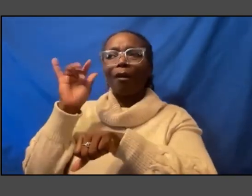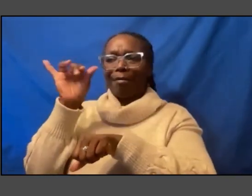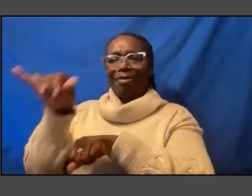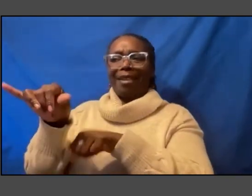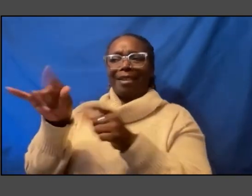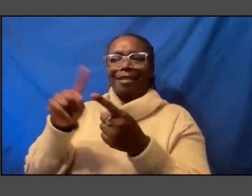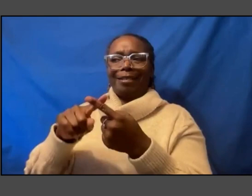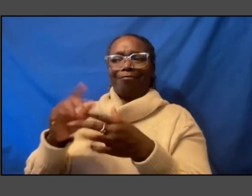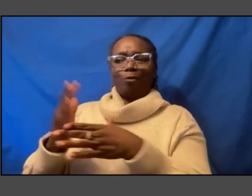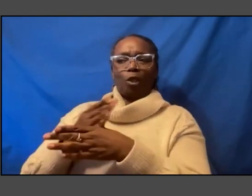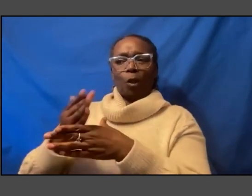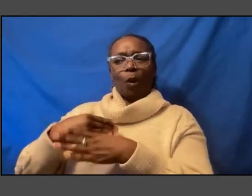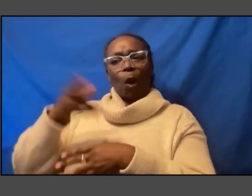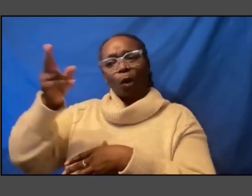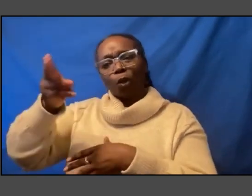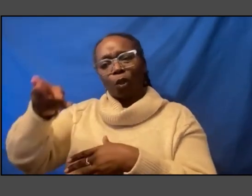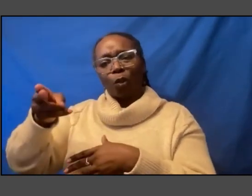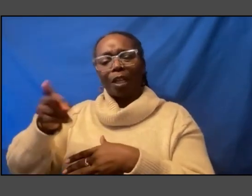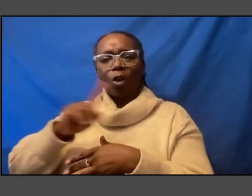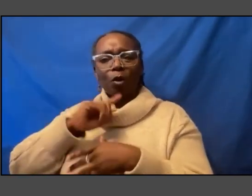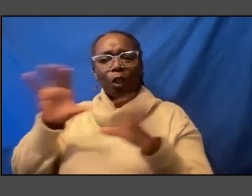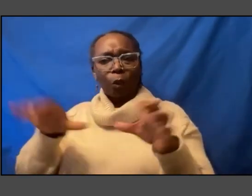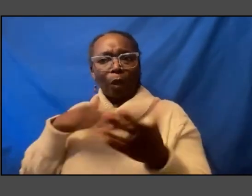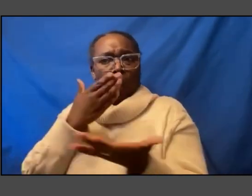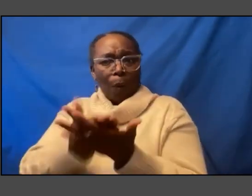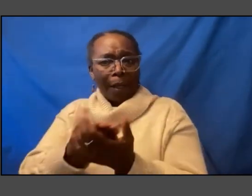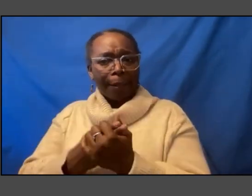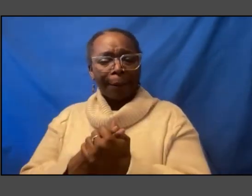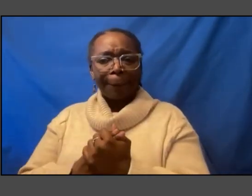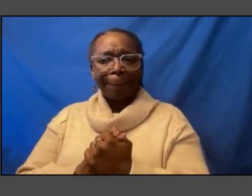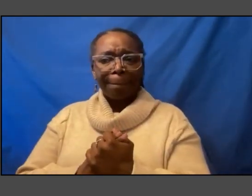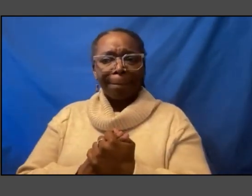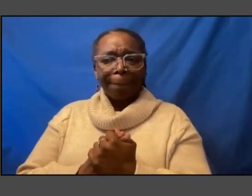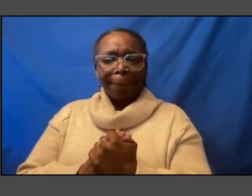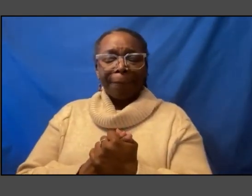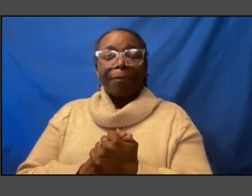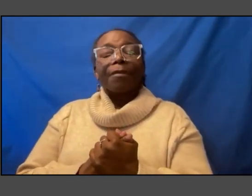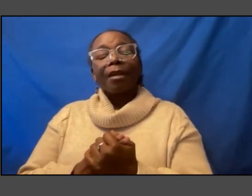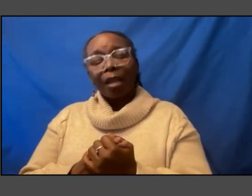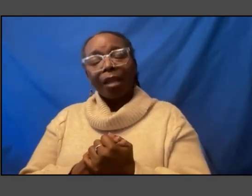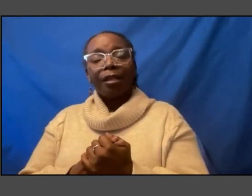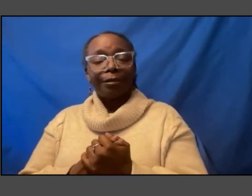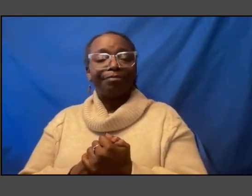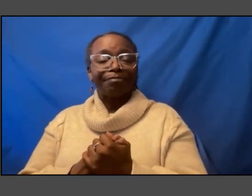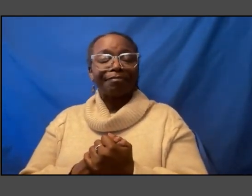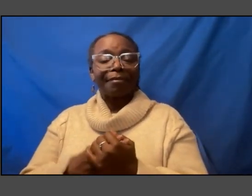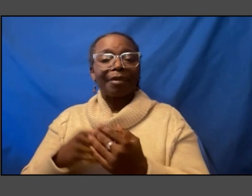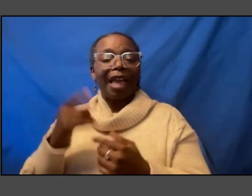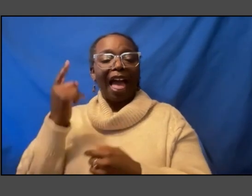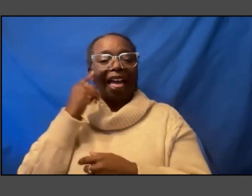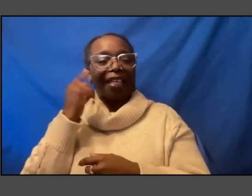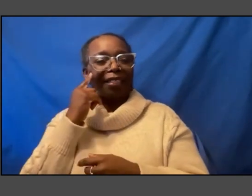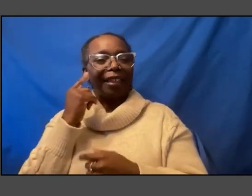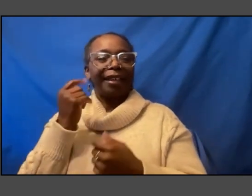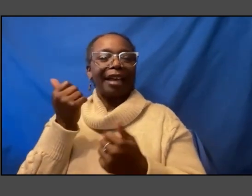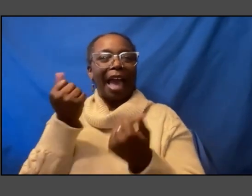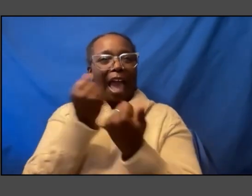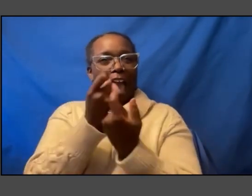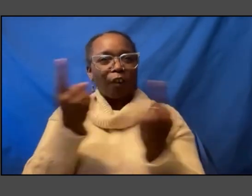and really doing it well you know i think that um everybody is struggling with expanding the